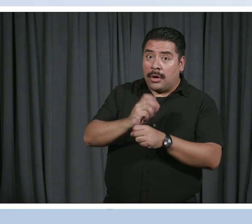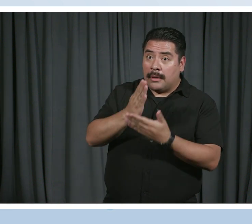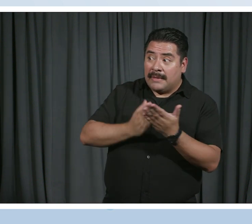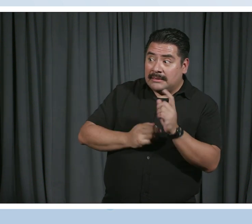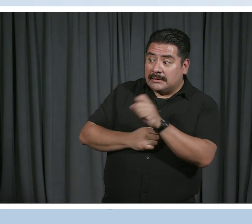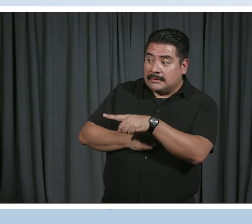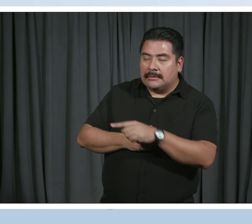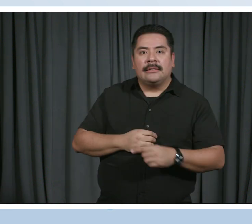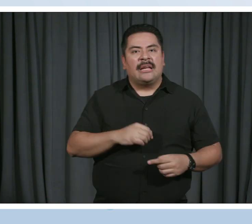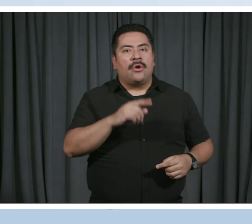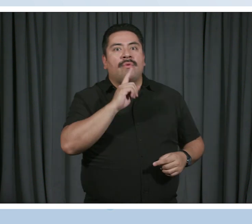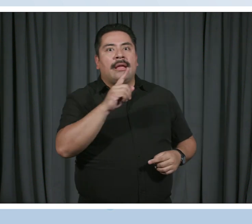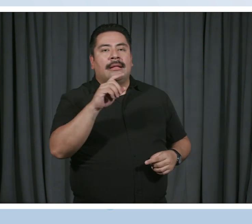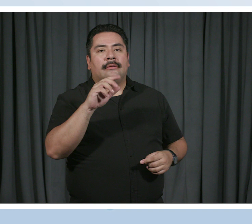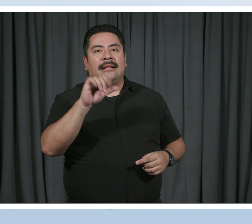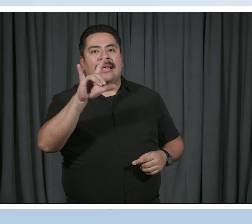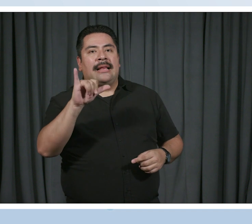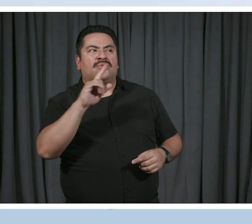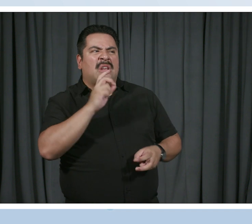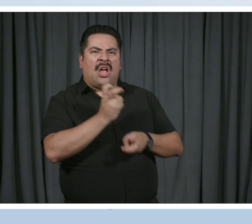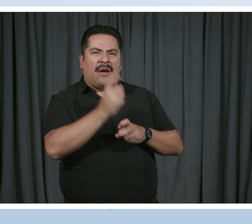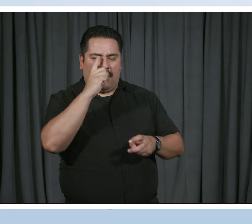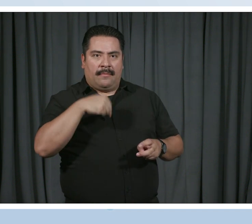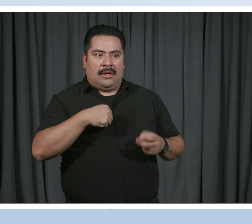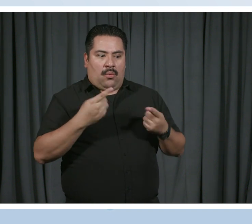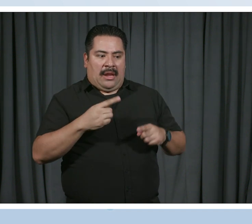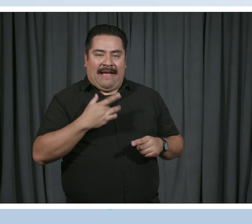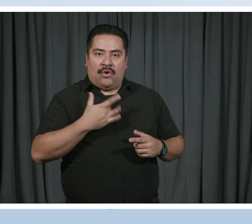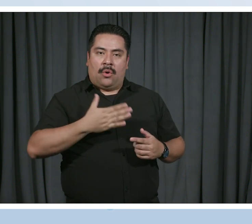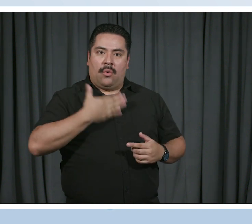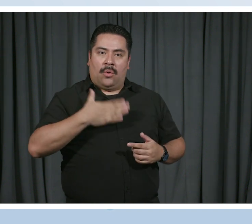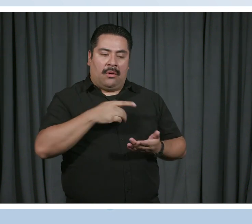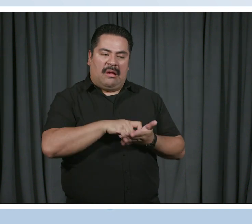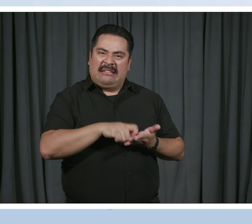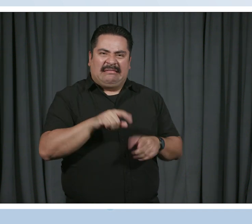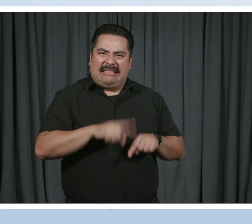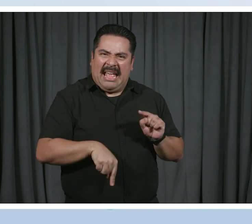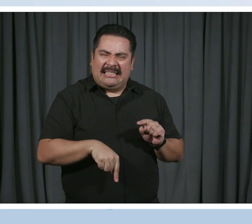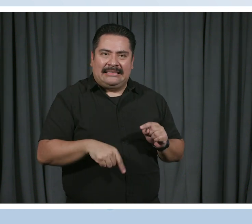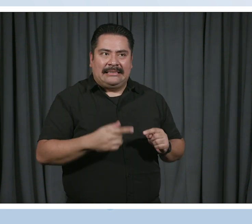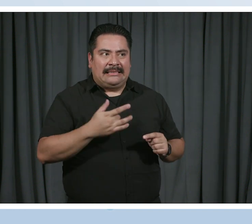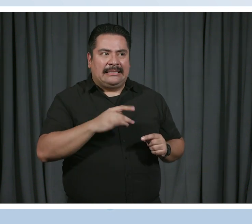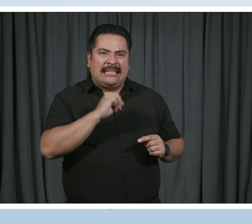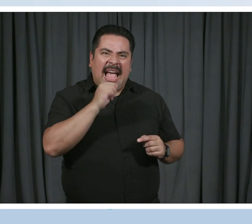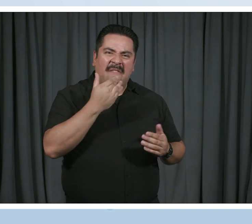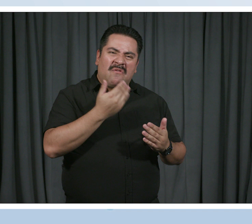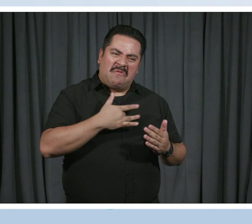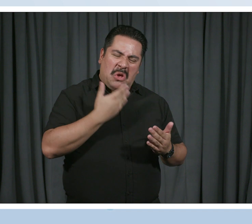about, it's really hard for me to write when I feel joy. Like, that's not something that I feel good about. Like, I actually want to write